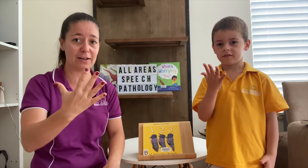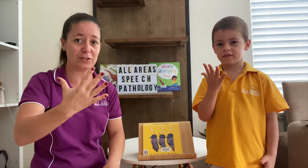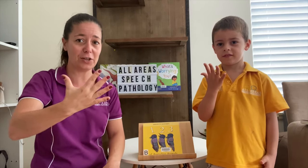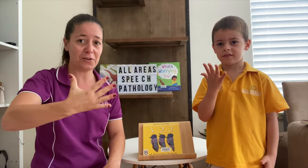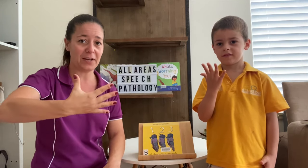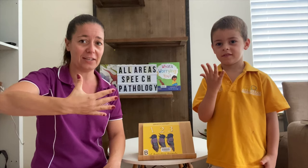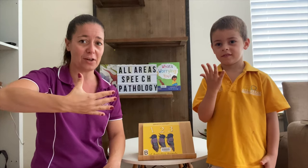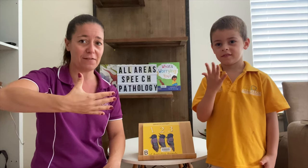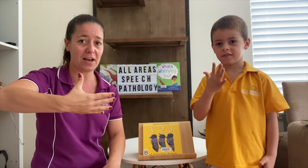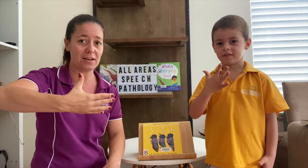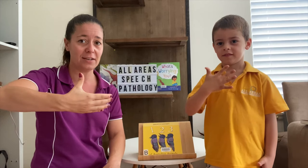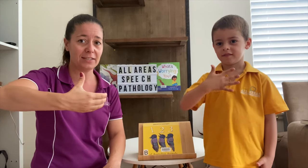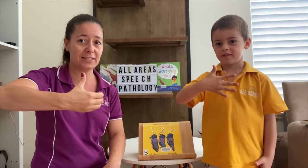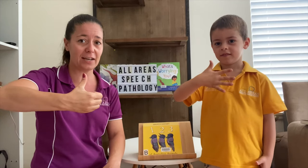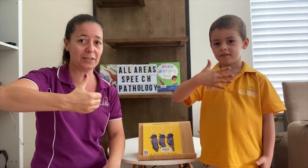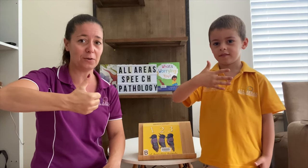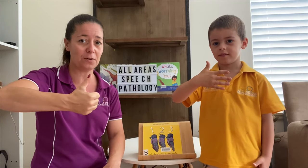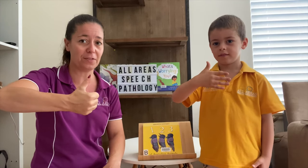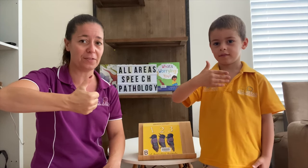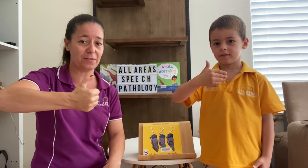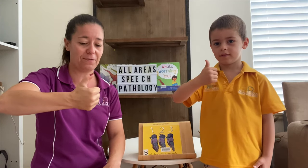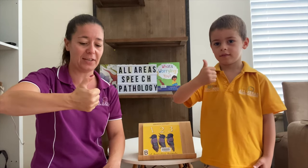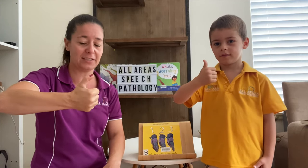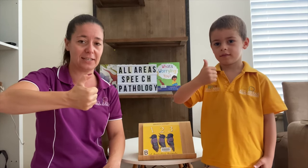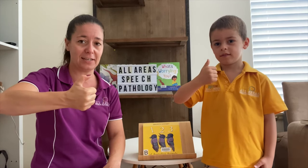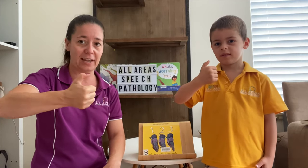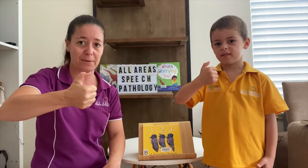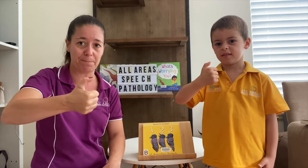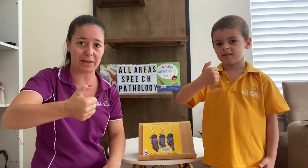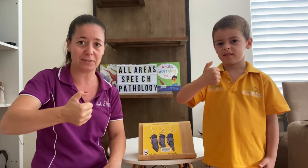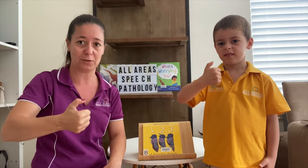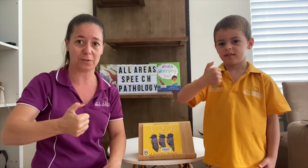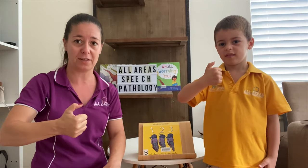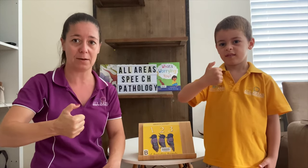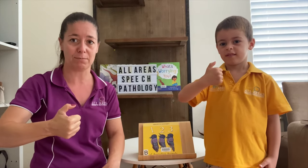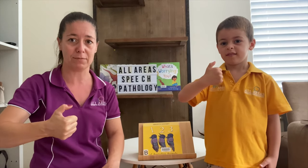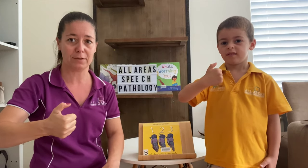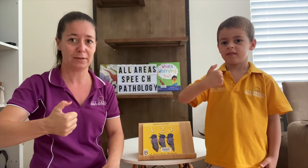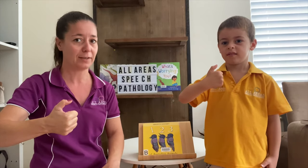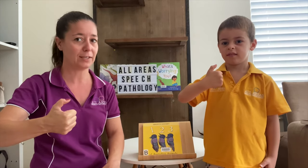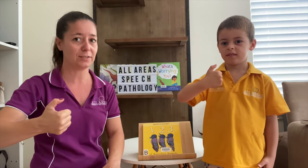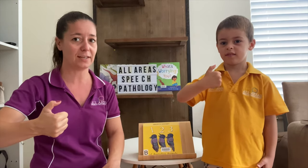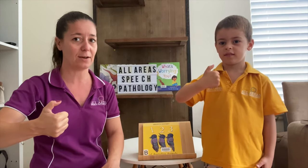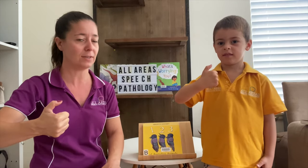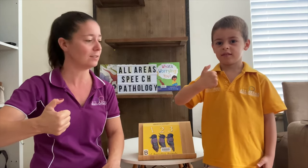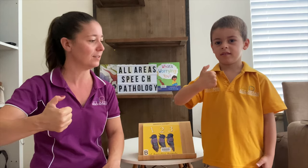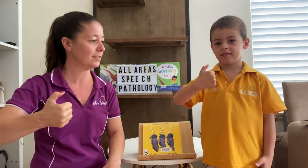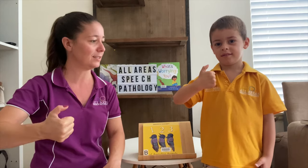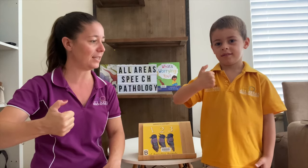turn your hand over, tuck your fingers in and bend your thumb. Can you see that one? Six,